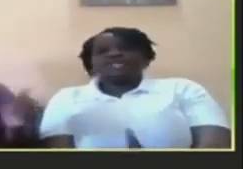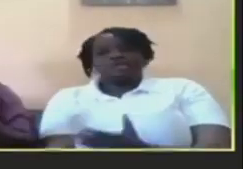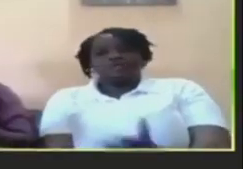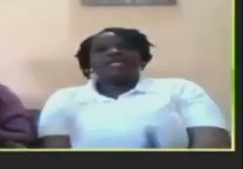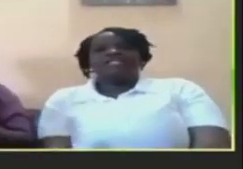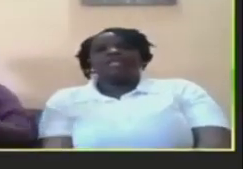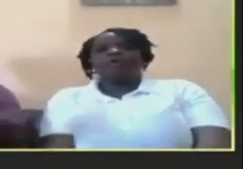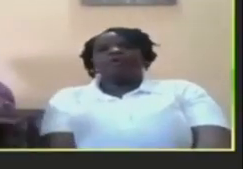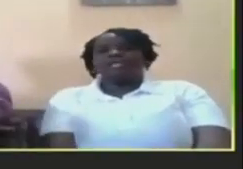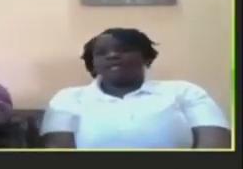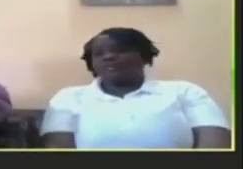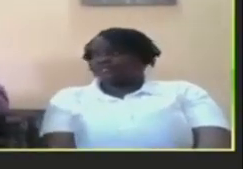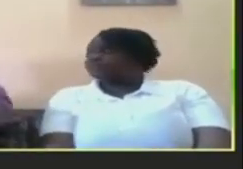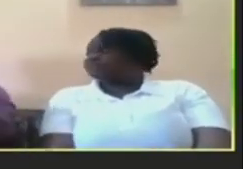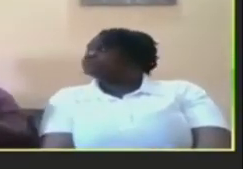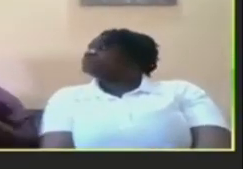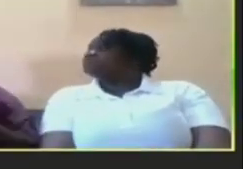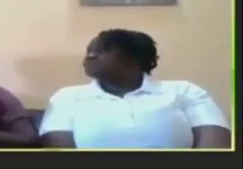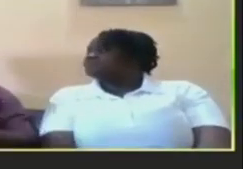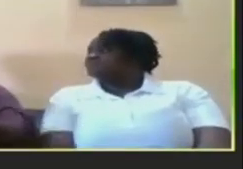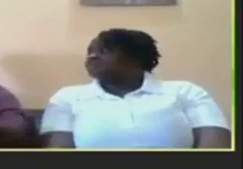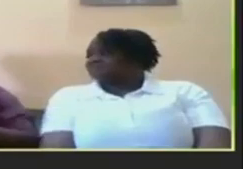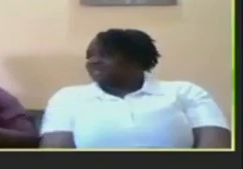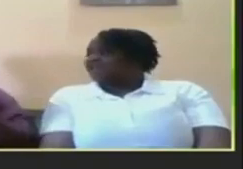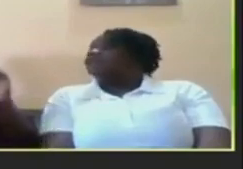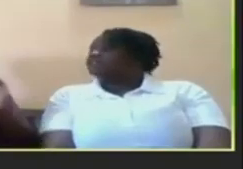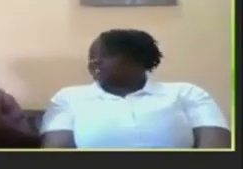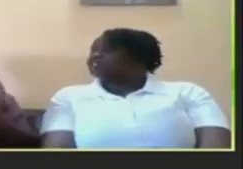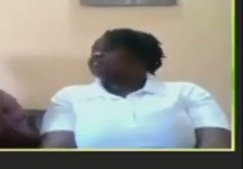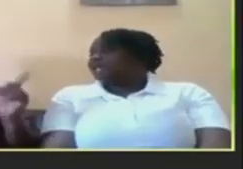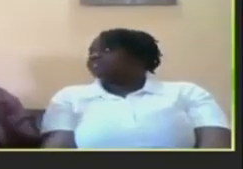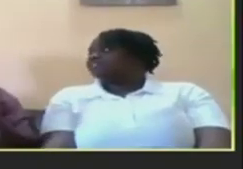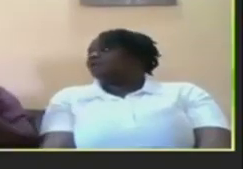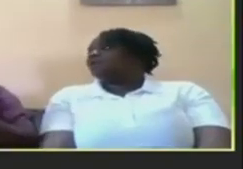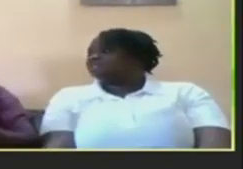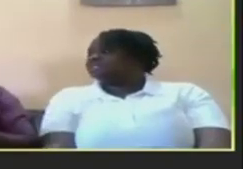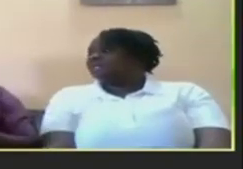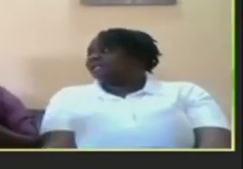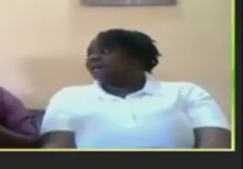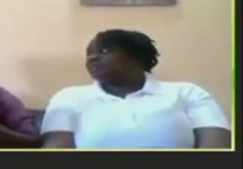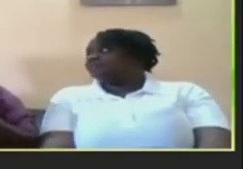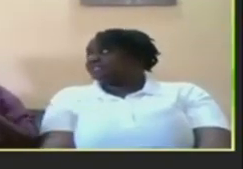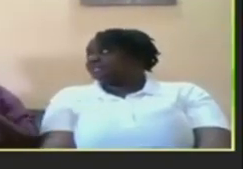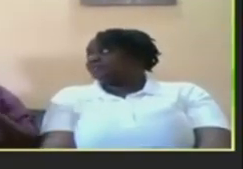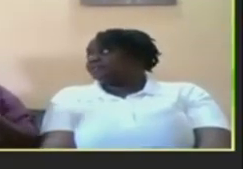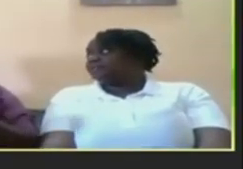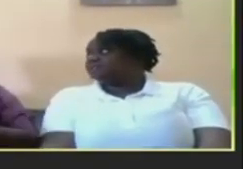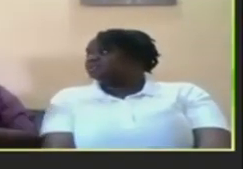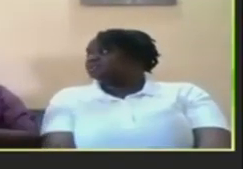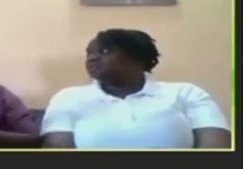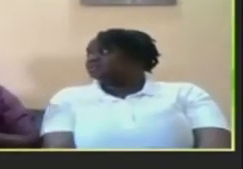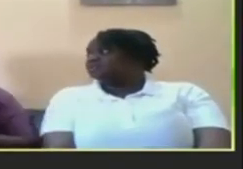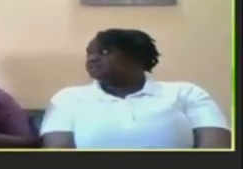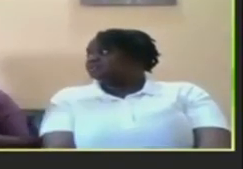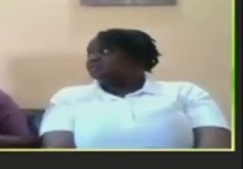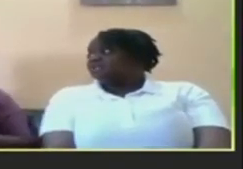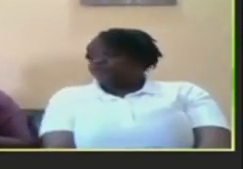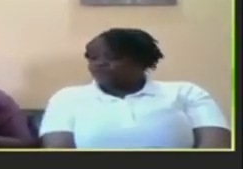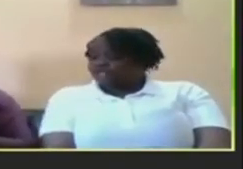create their own language each country has their own sign language sign example if you travel